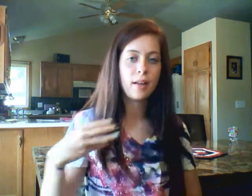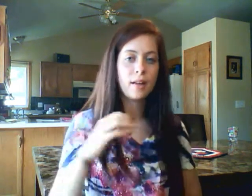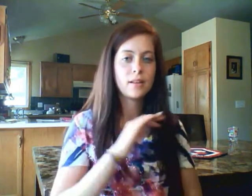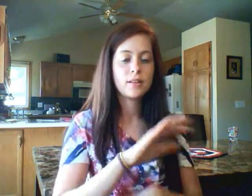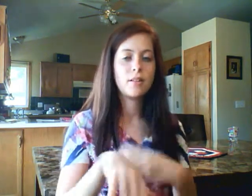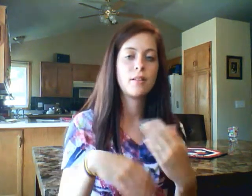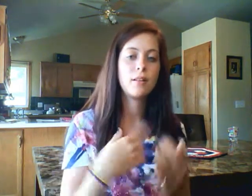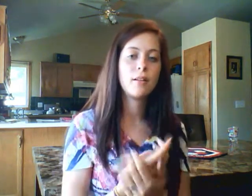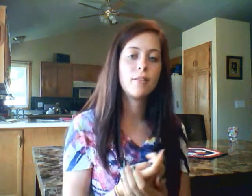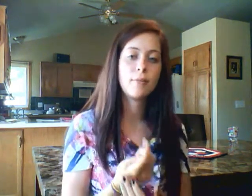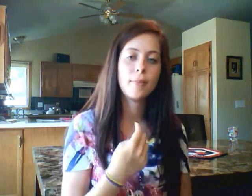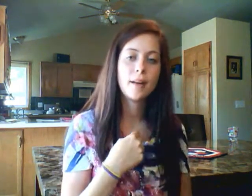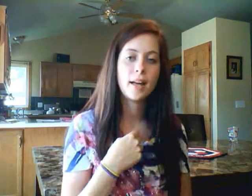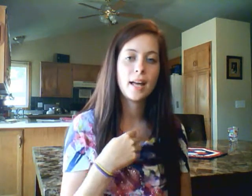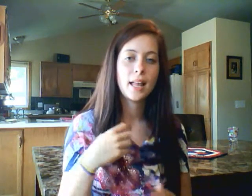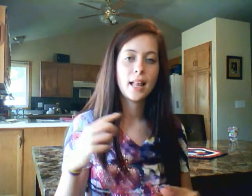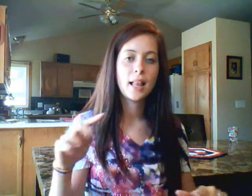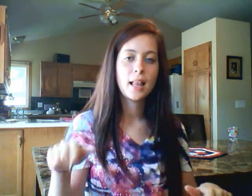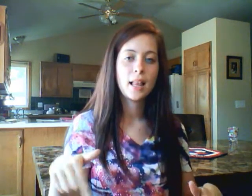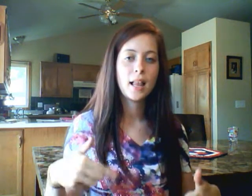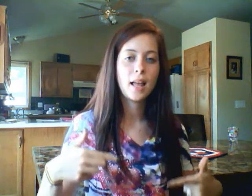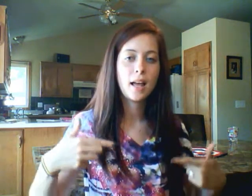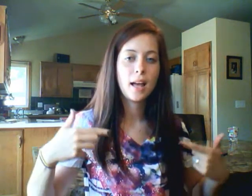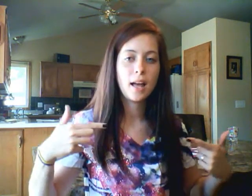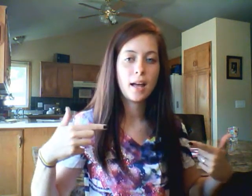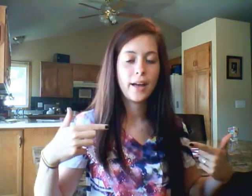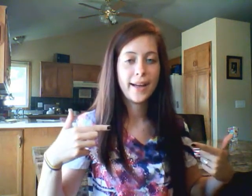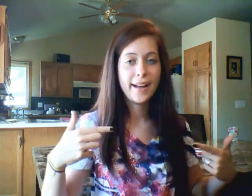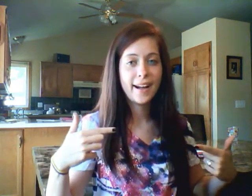and all of my life.